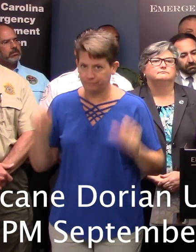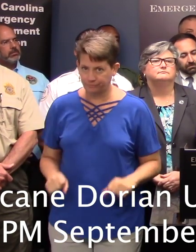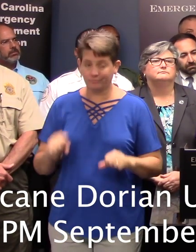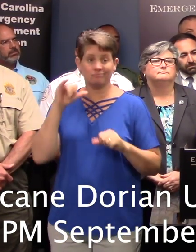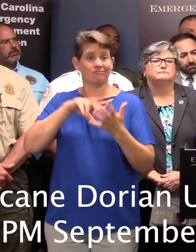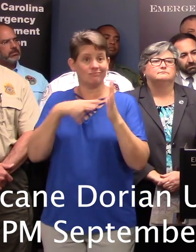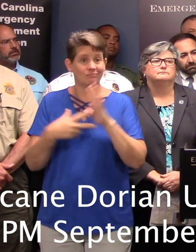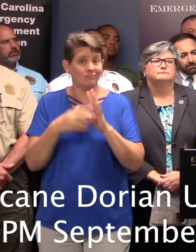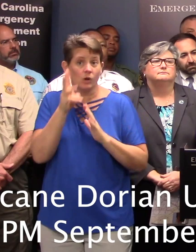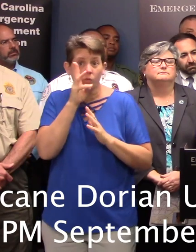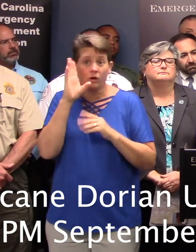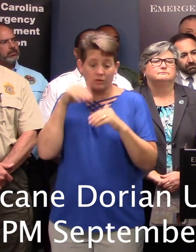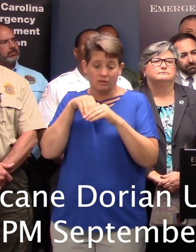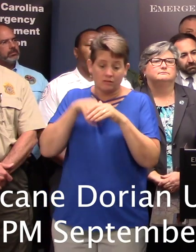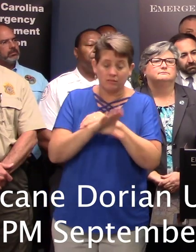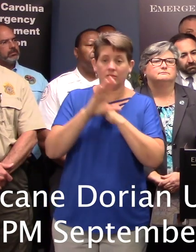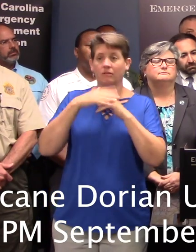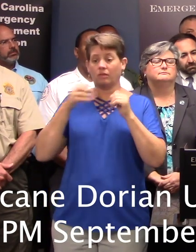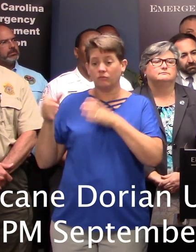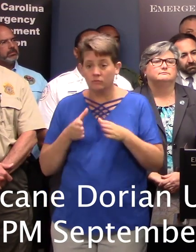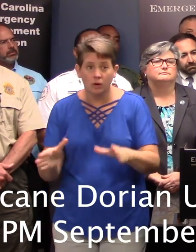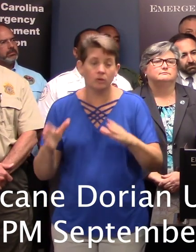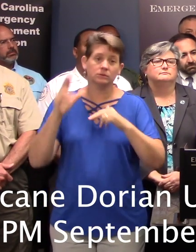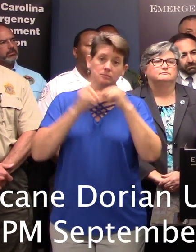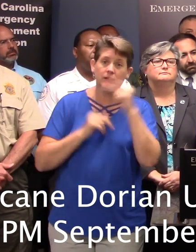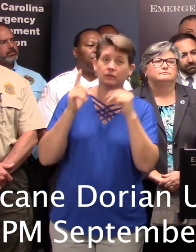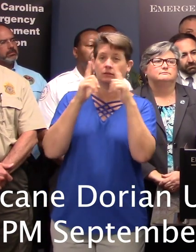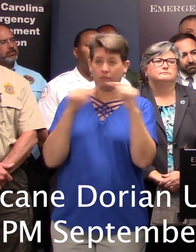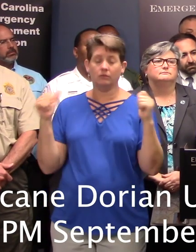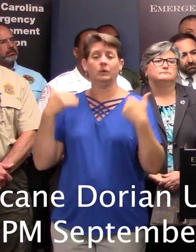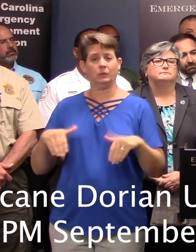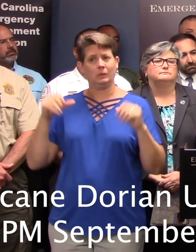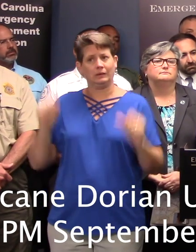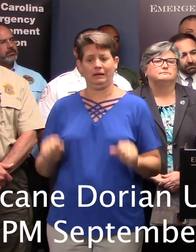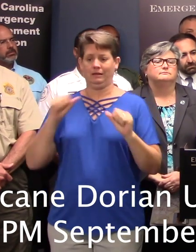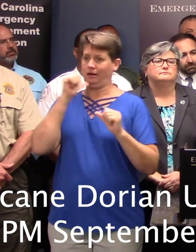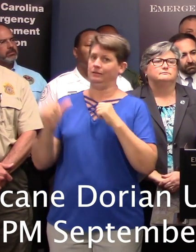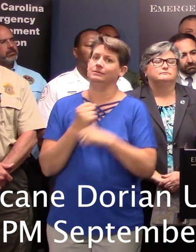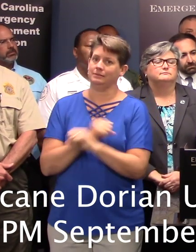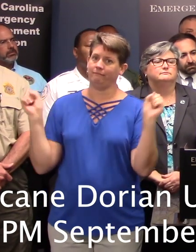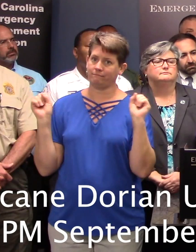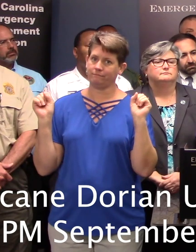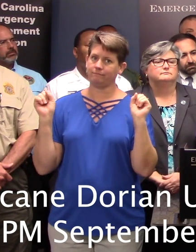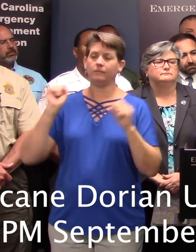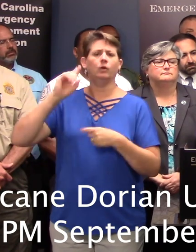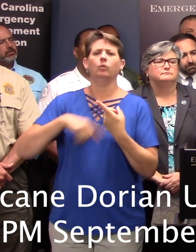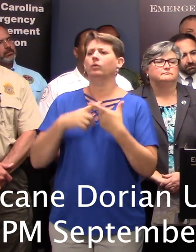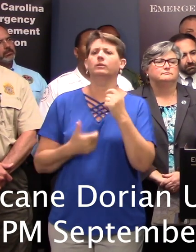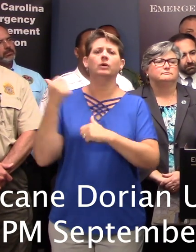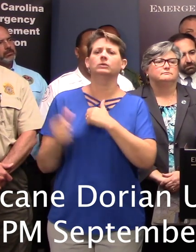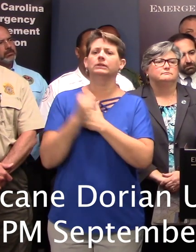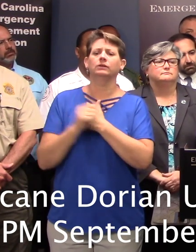and make roads impassable. The storm surge will be most significant around the times of high tide